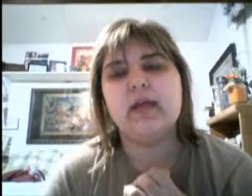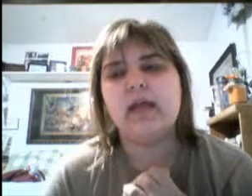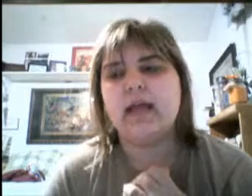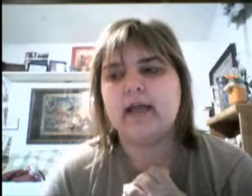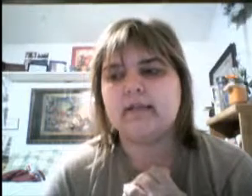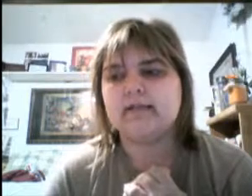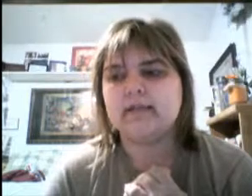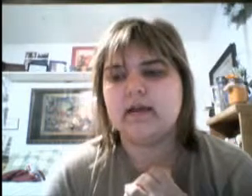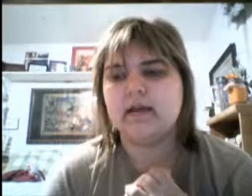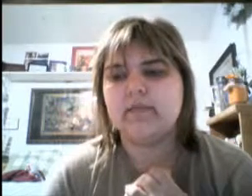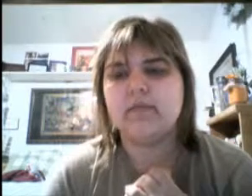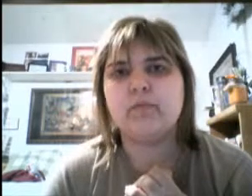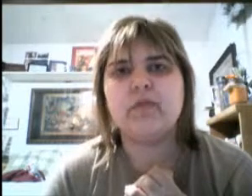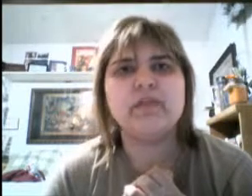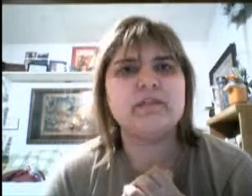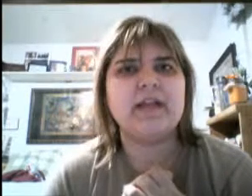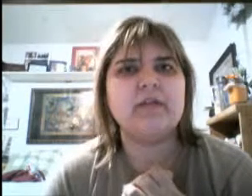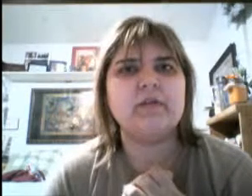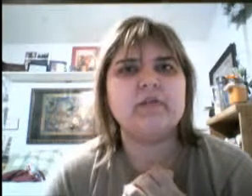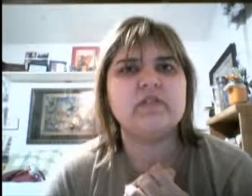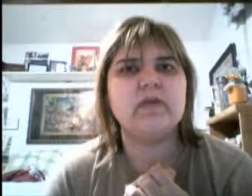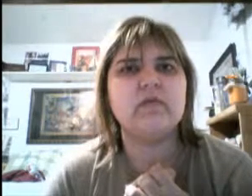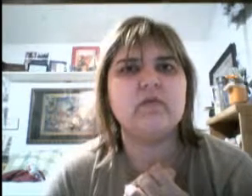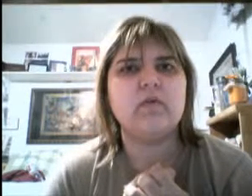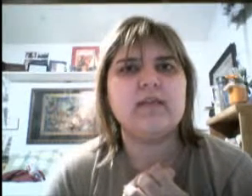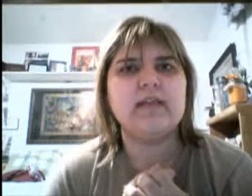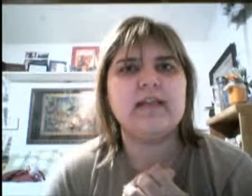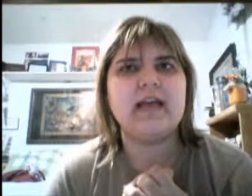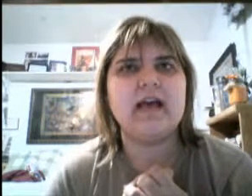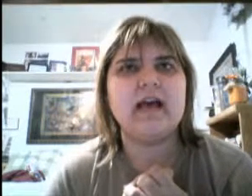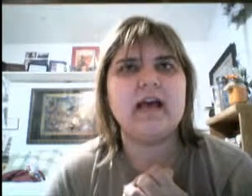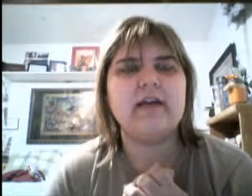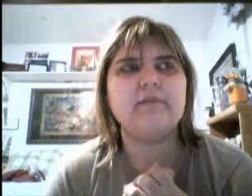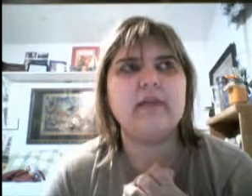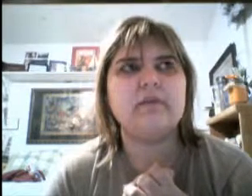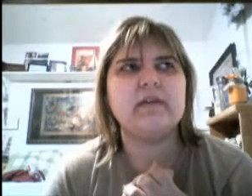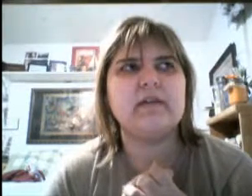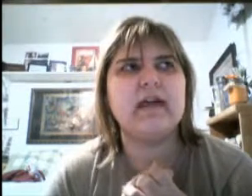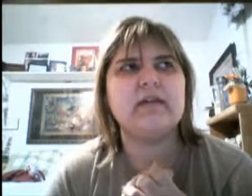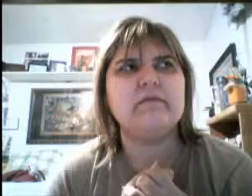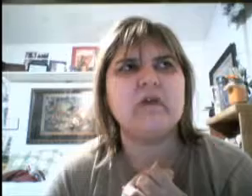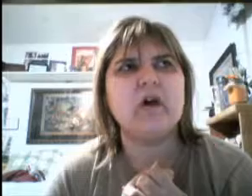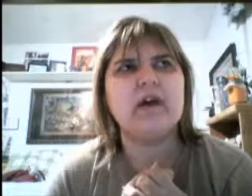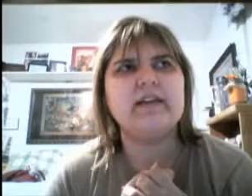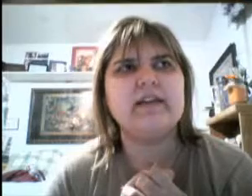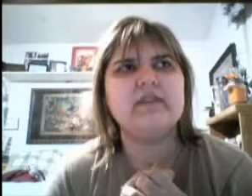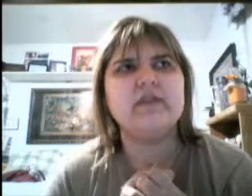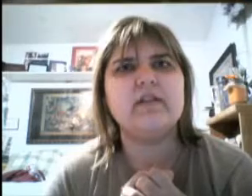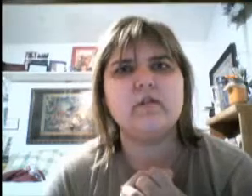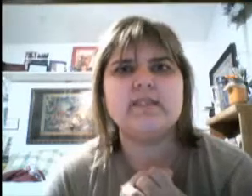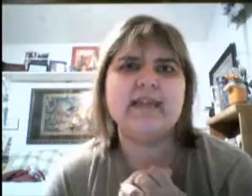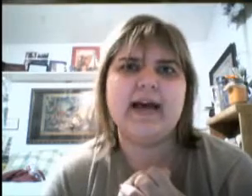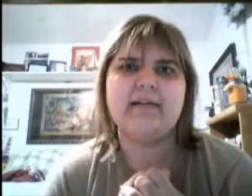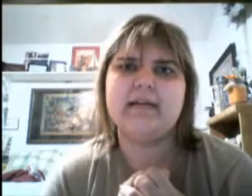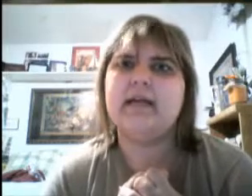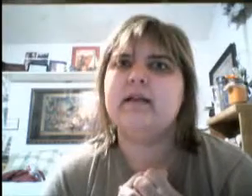and, um, Bill Murray is playing Baloo. So the only thing that I found kind of odd in the trailer was that, that